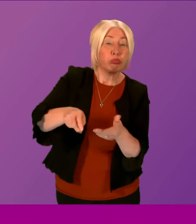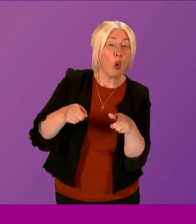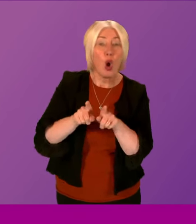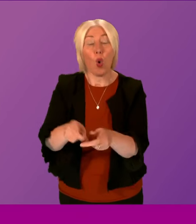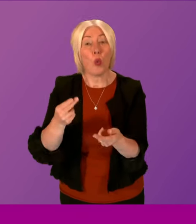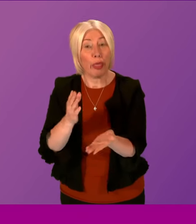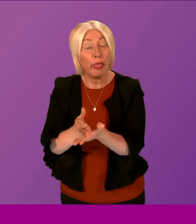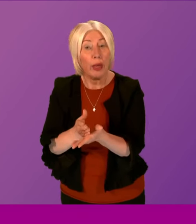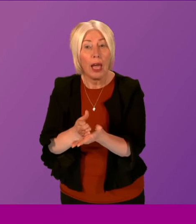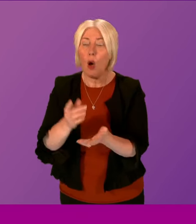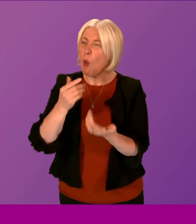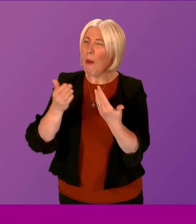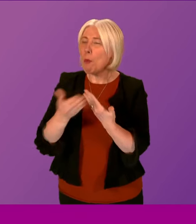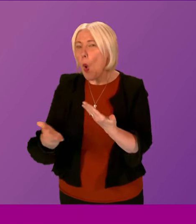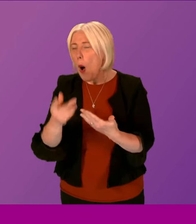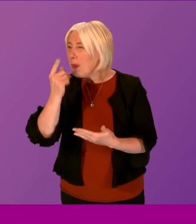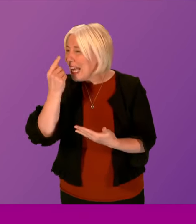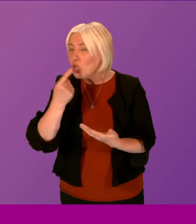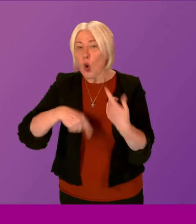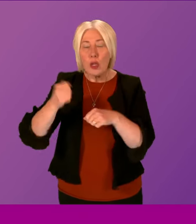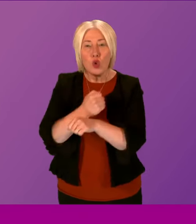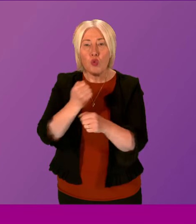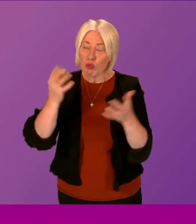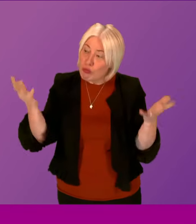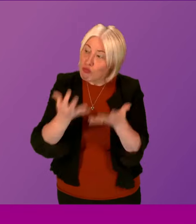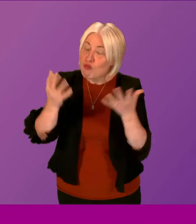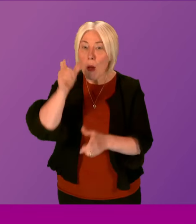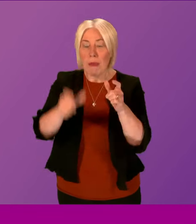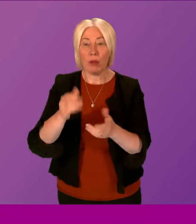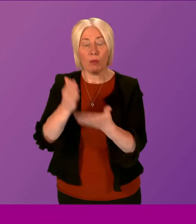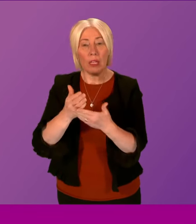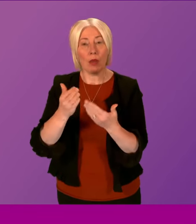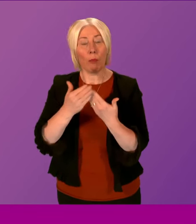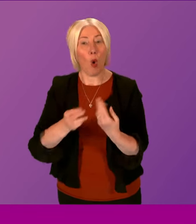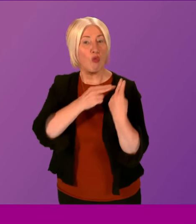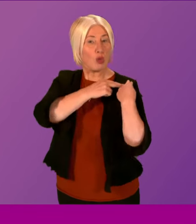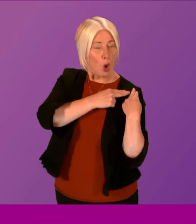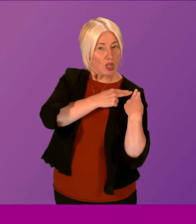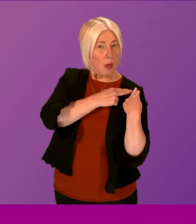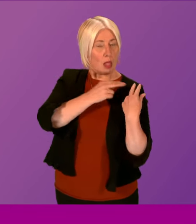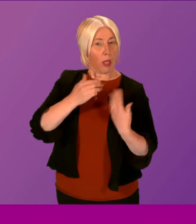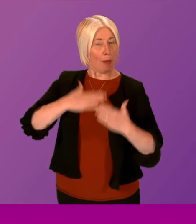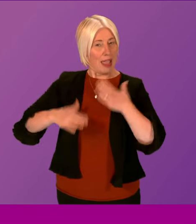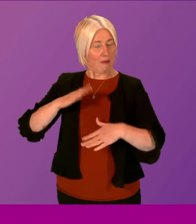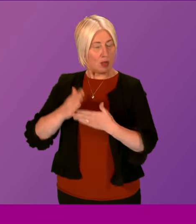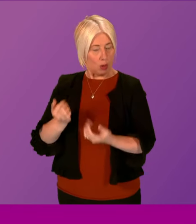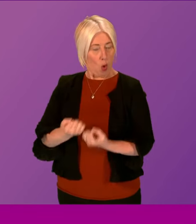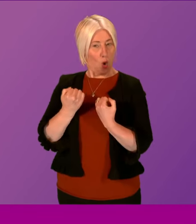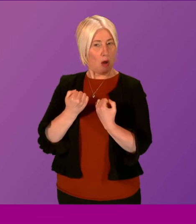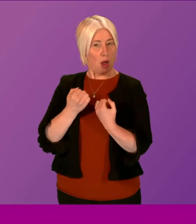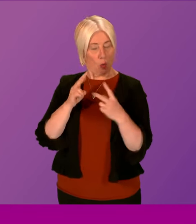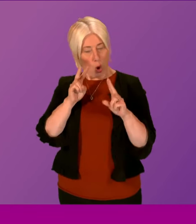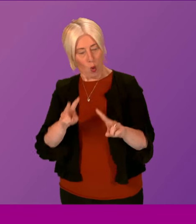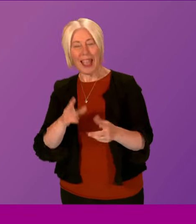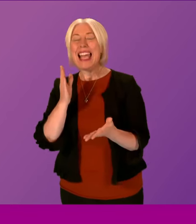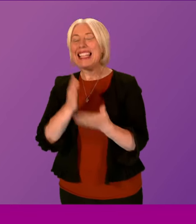more we might do to raise awareness and encourage more responsible ownership and owner behaviour, especially at times like the lambing